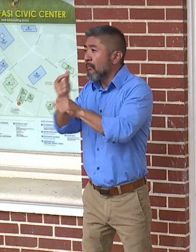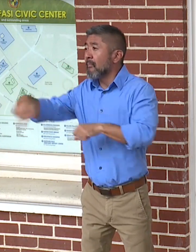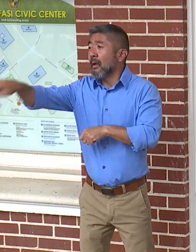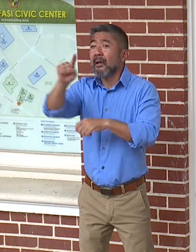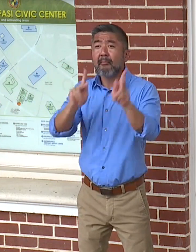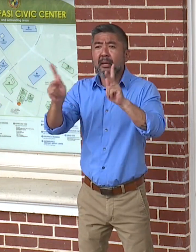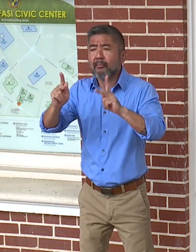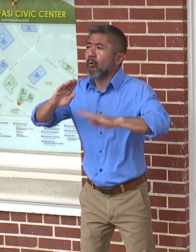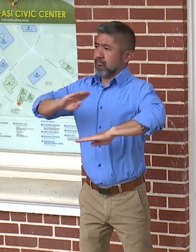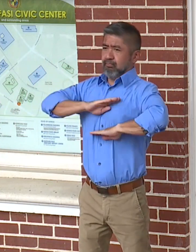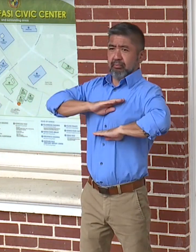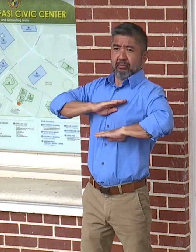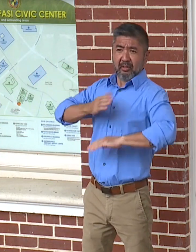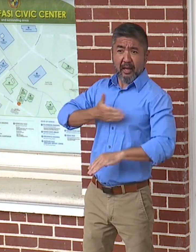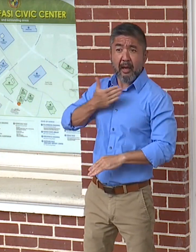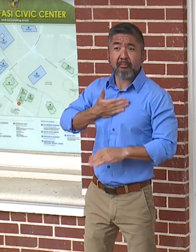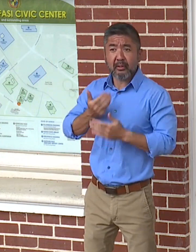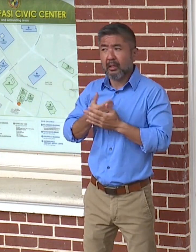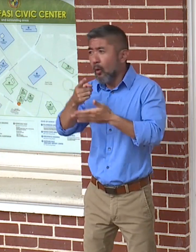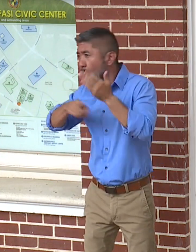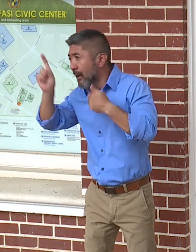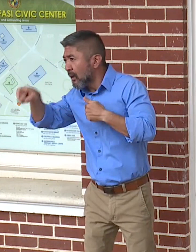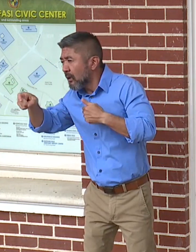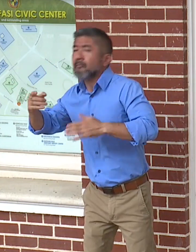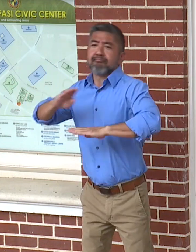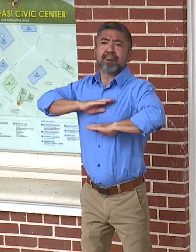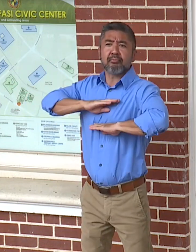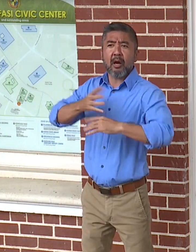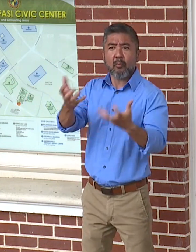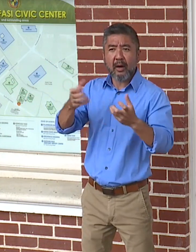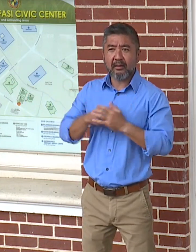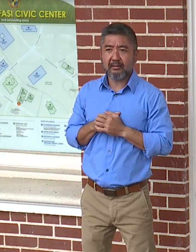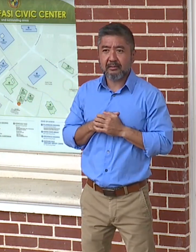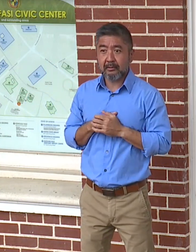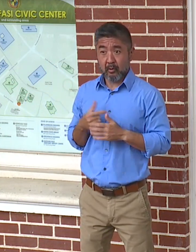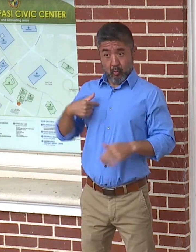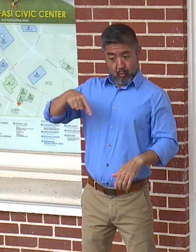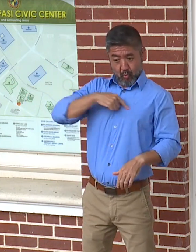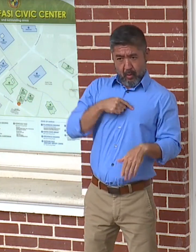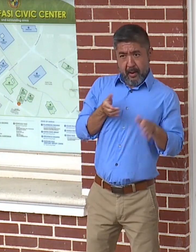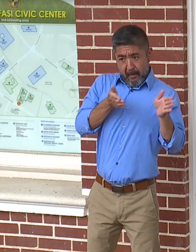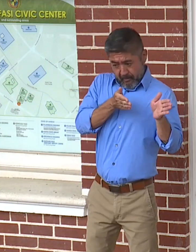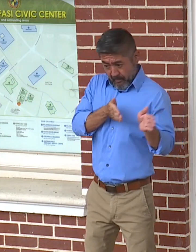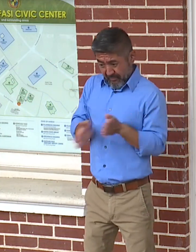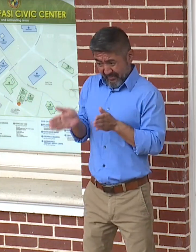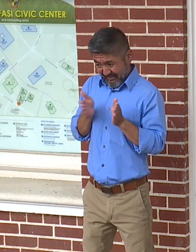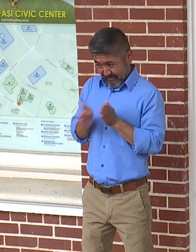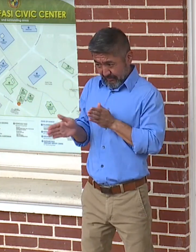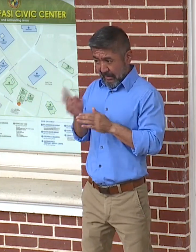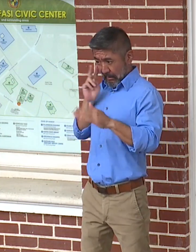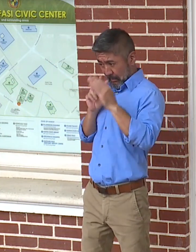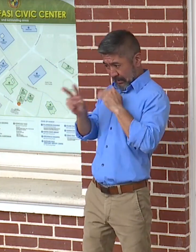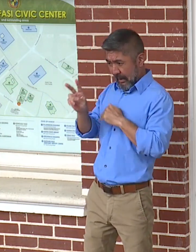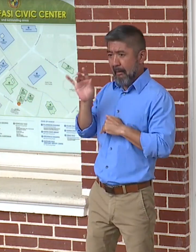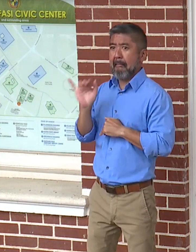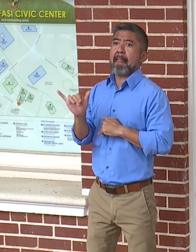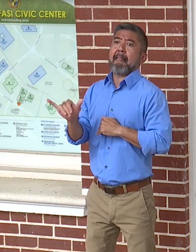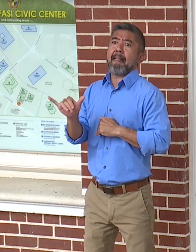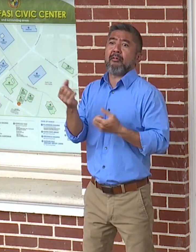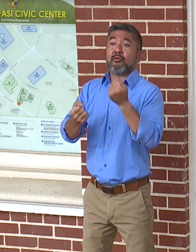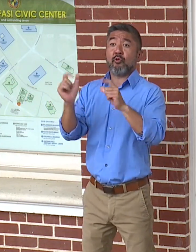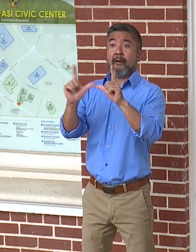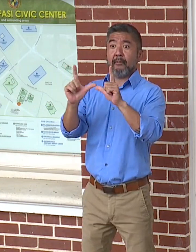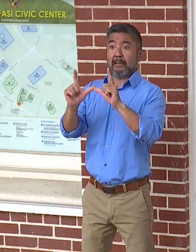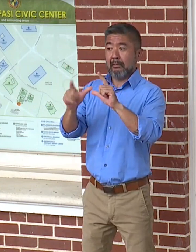And as Mayor said, we were preparing for an increase in driver license renewals in 2020.